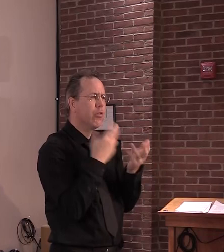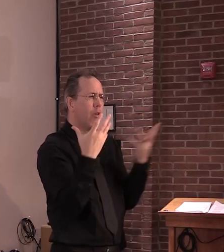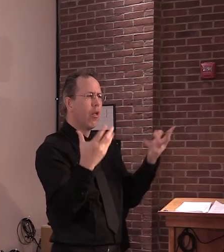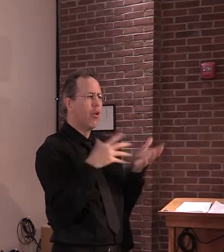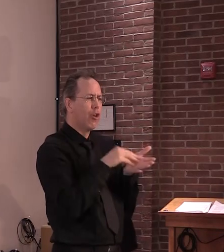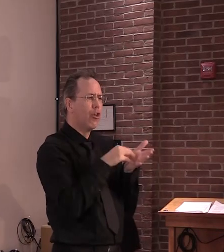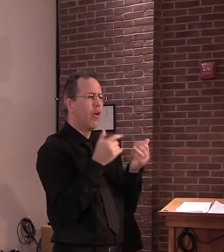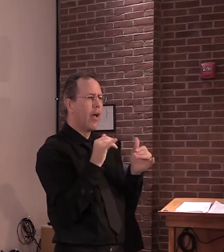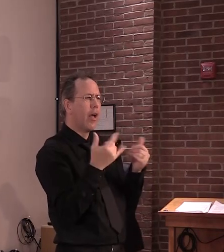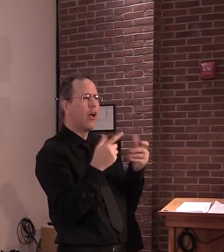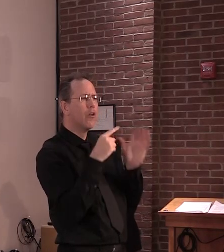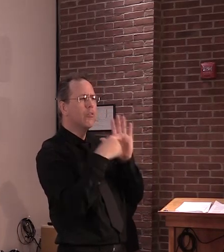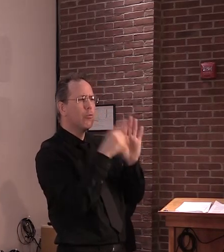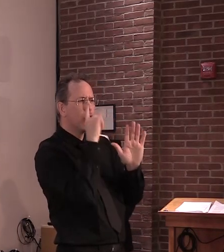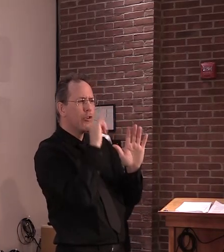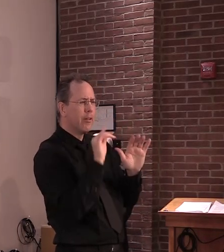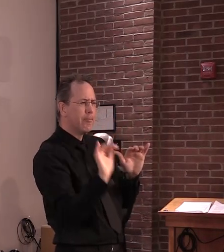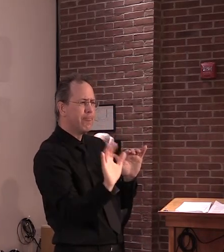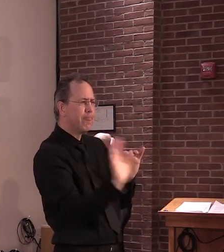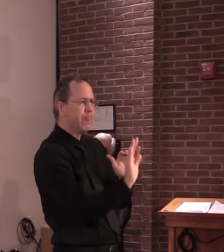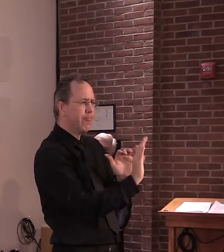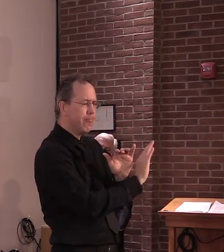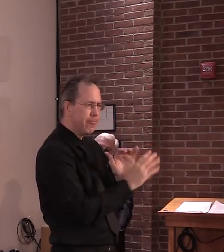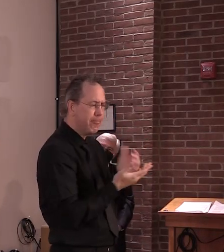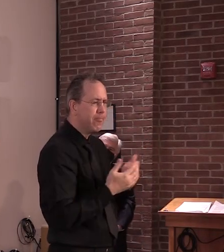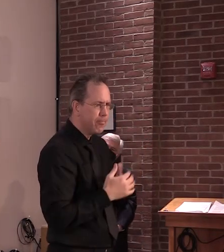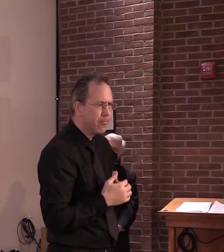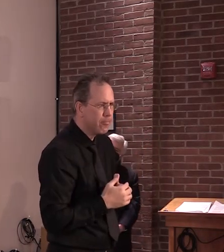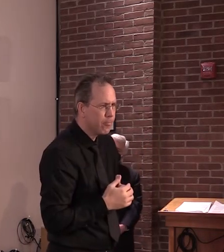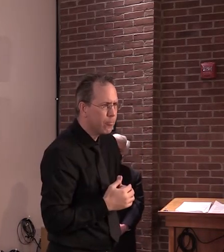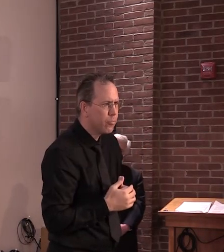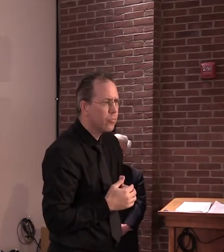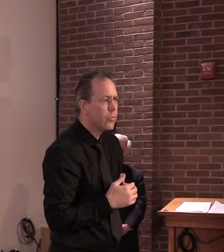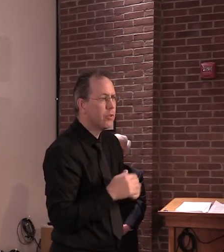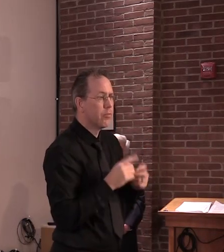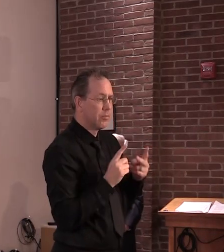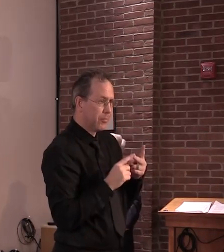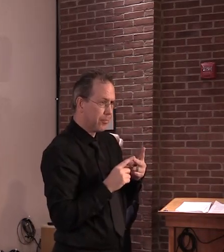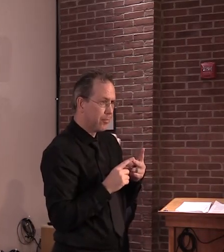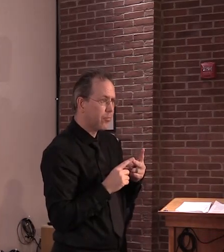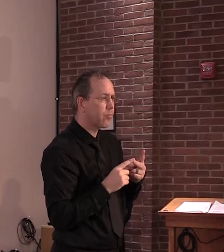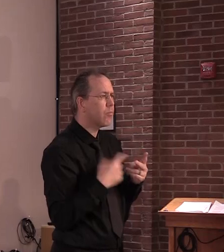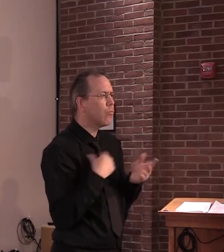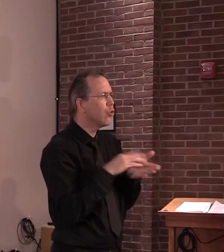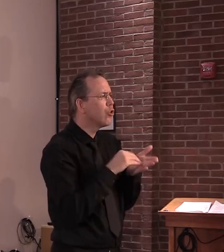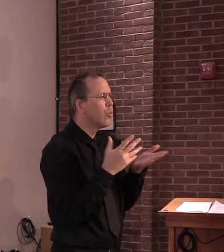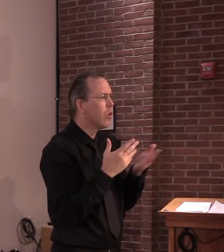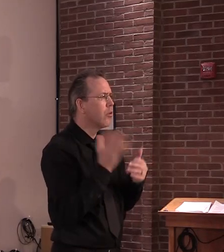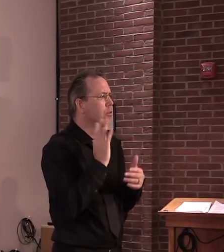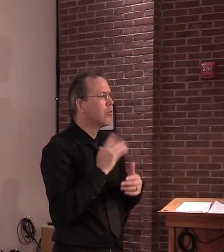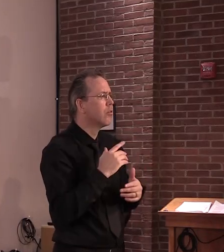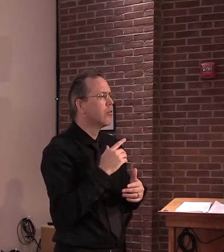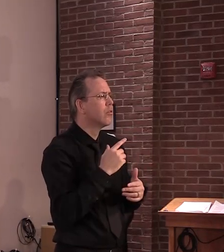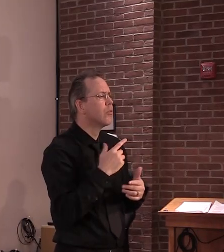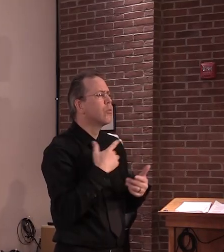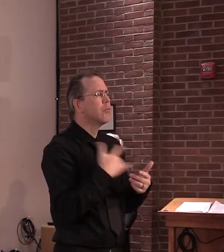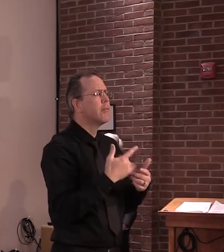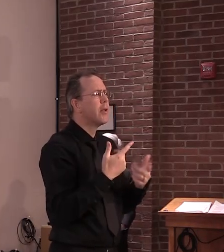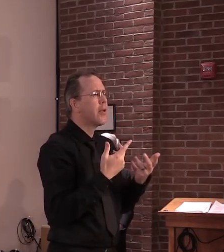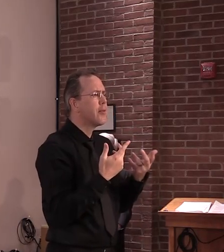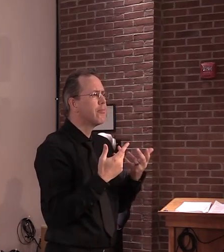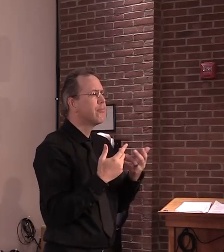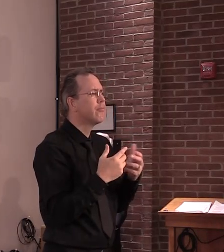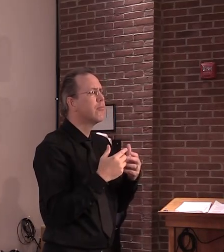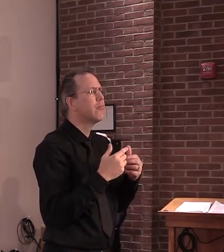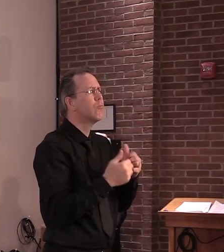learned that we were completely right with regard to the vulnerable population and who is going to get the most severe illness, who